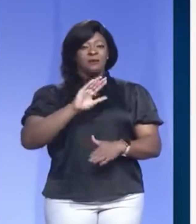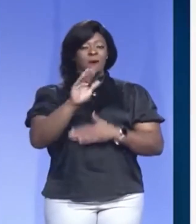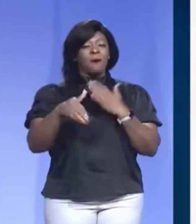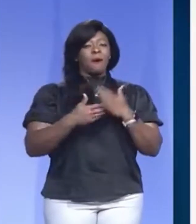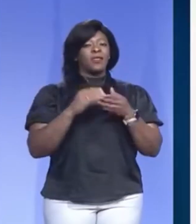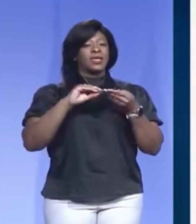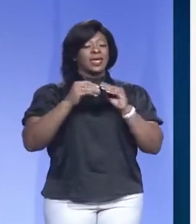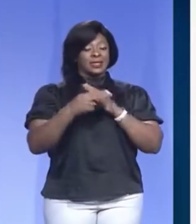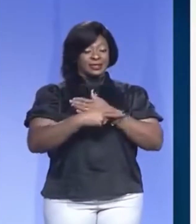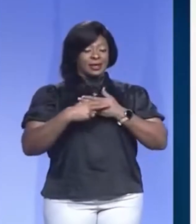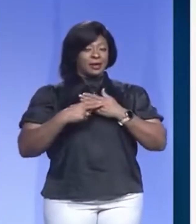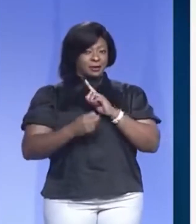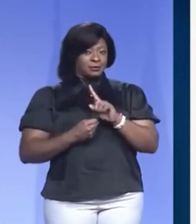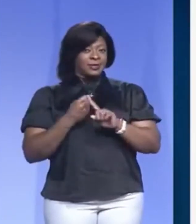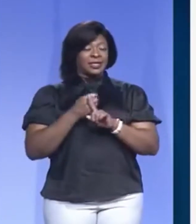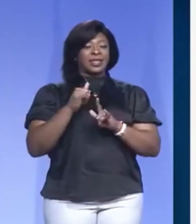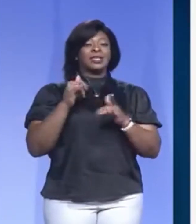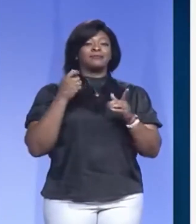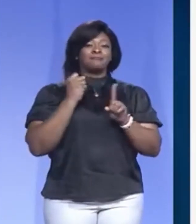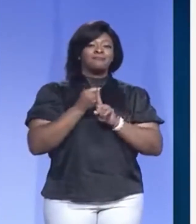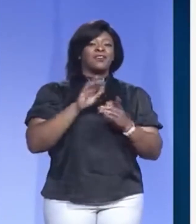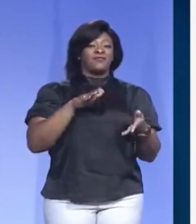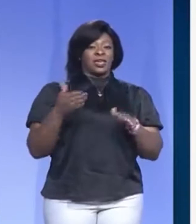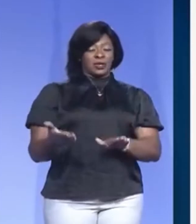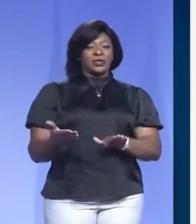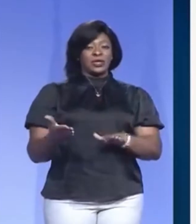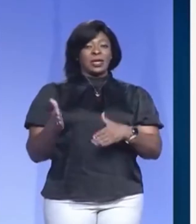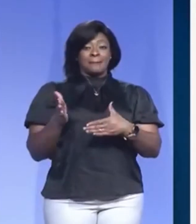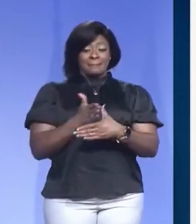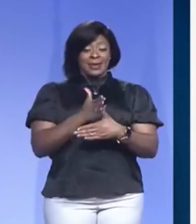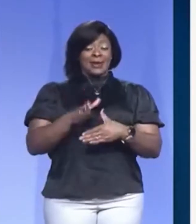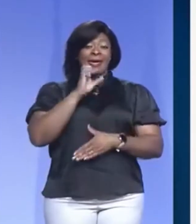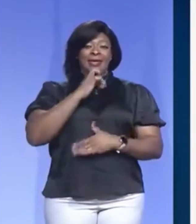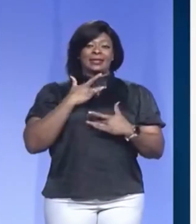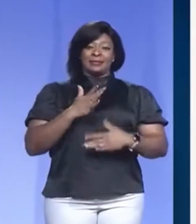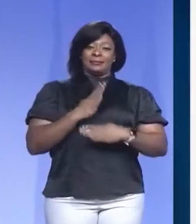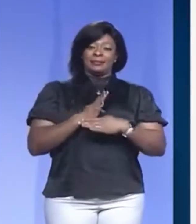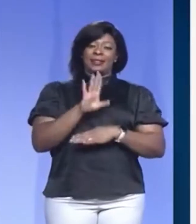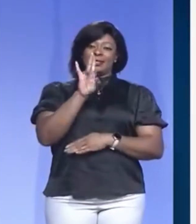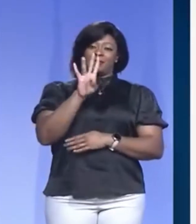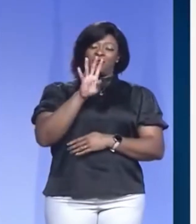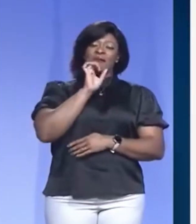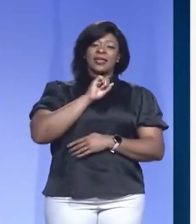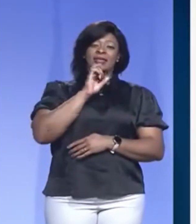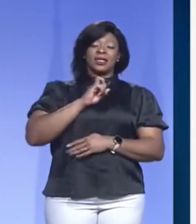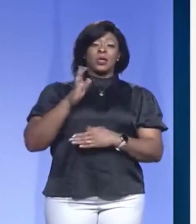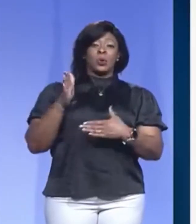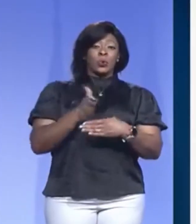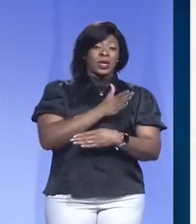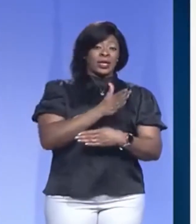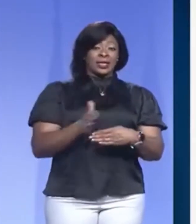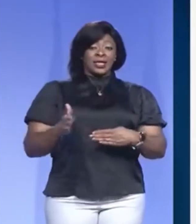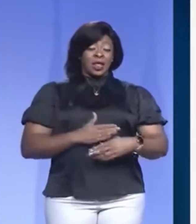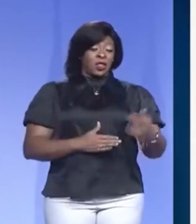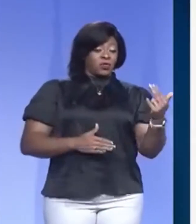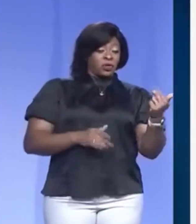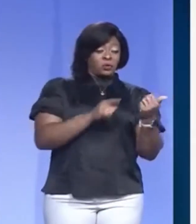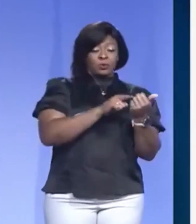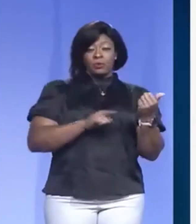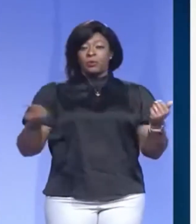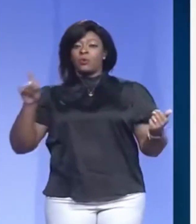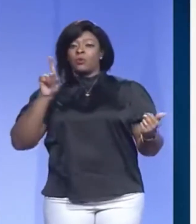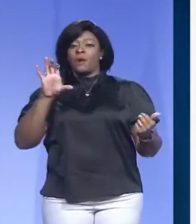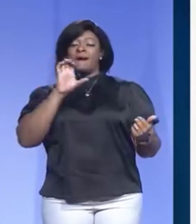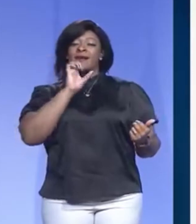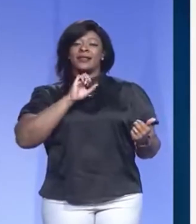cases diagnosed have been fatal our median age of death is 74 with a range from 13 to 100 years